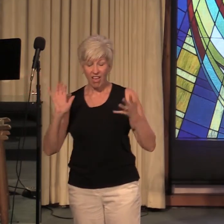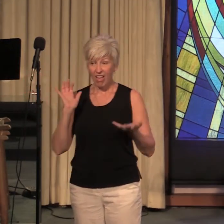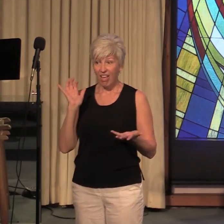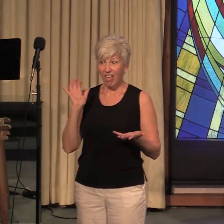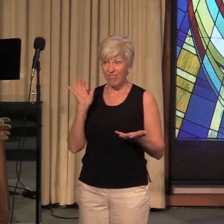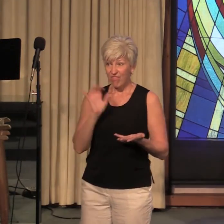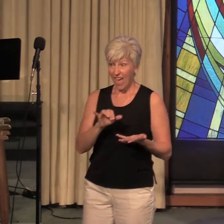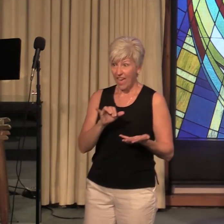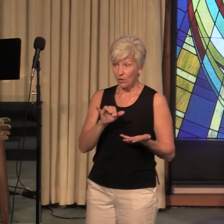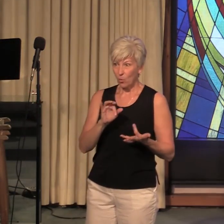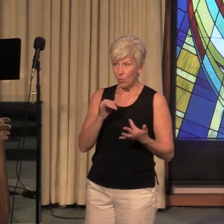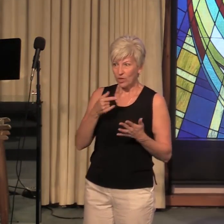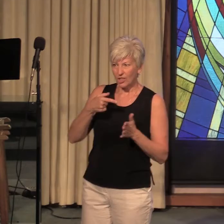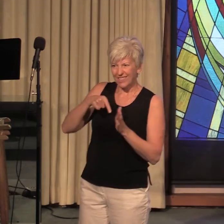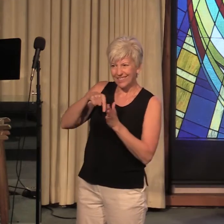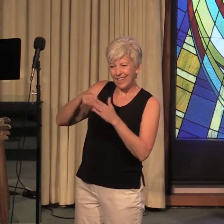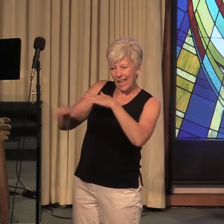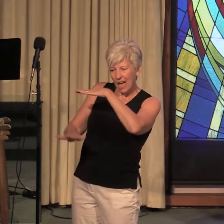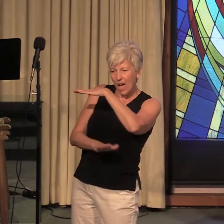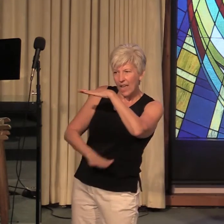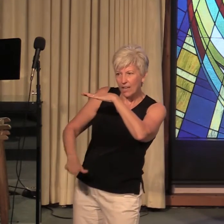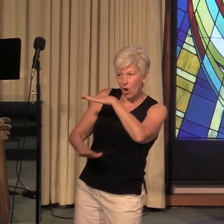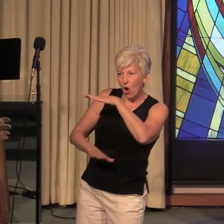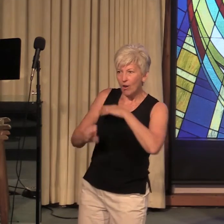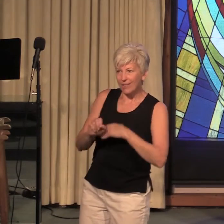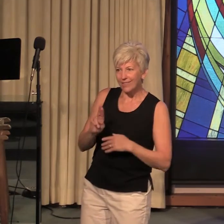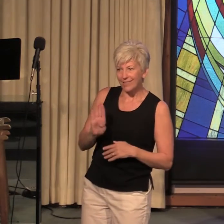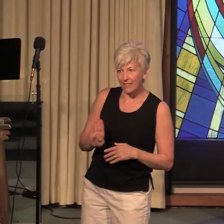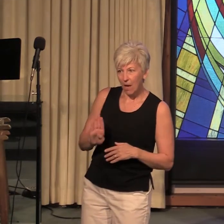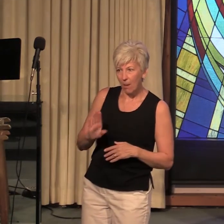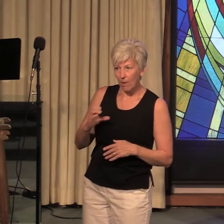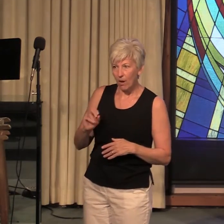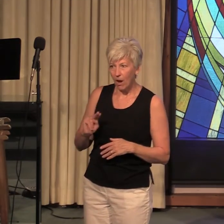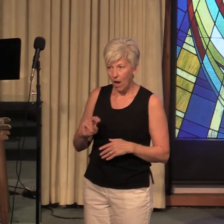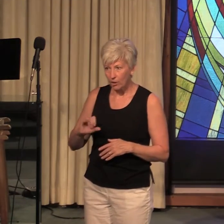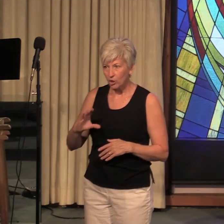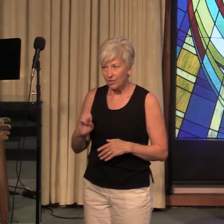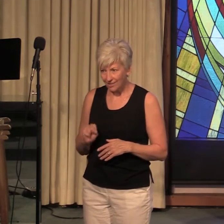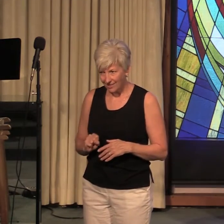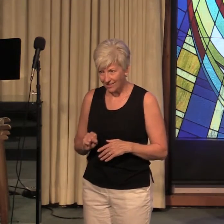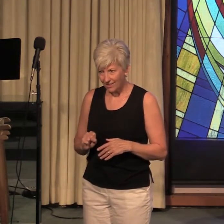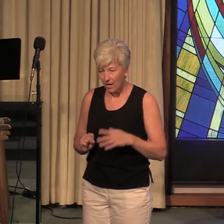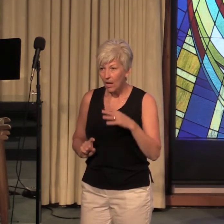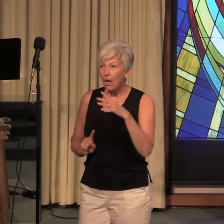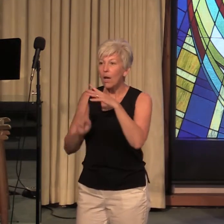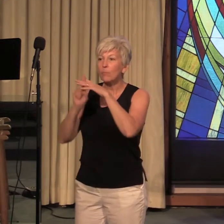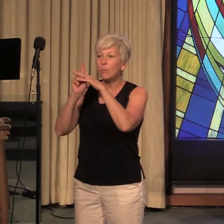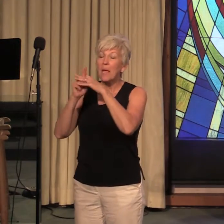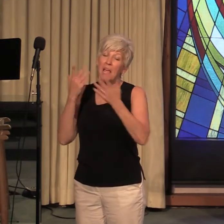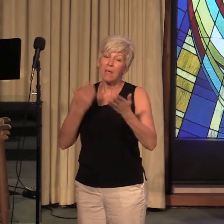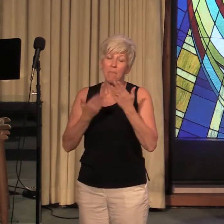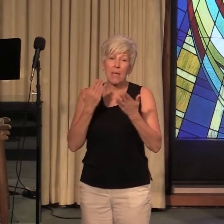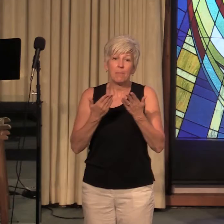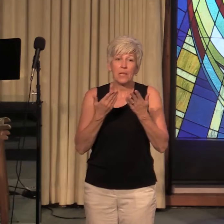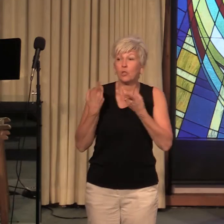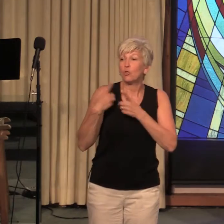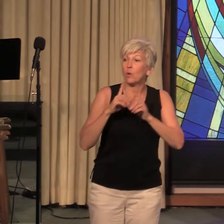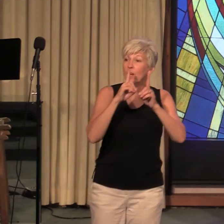subconscious comes forward and it may come to us when we're in meditation it may come to us when we're dreaming